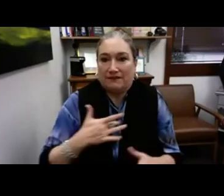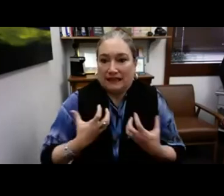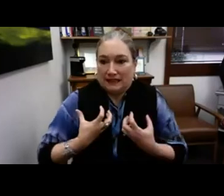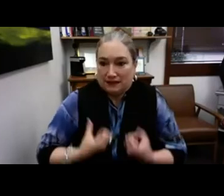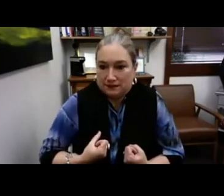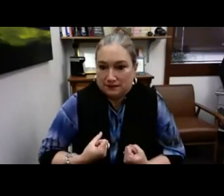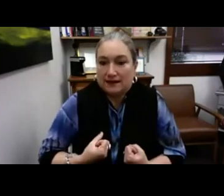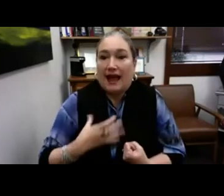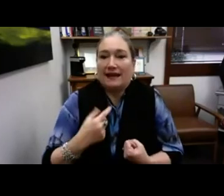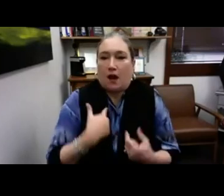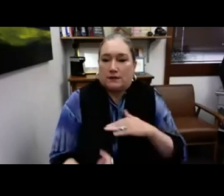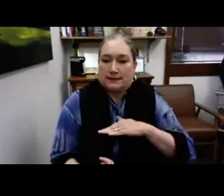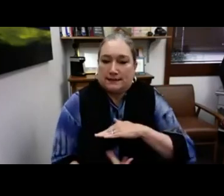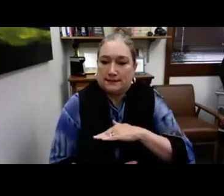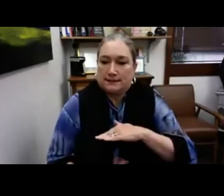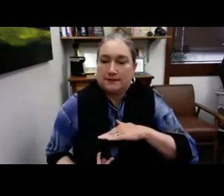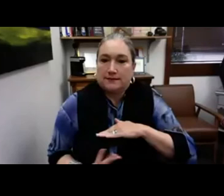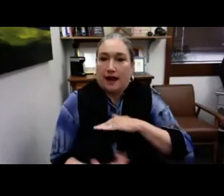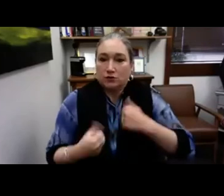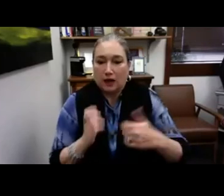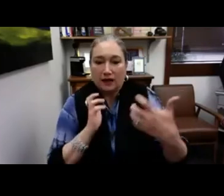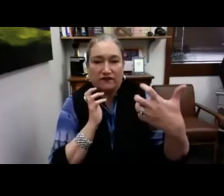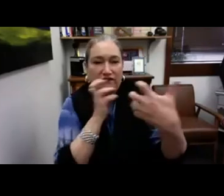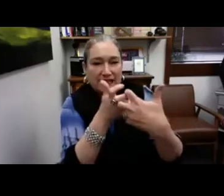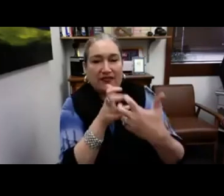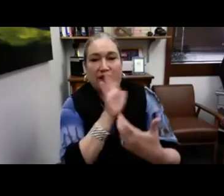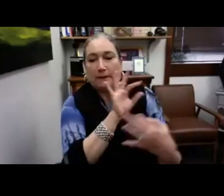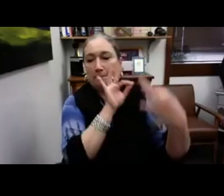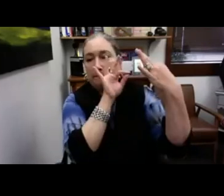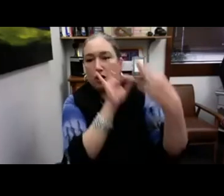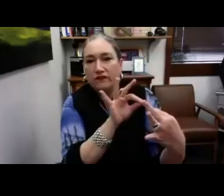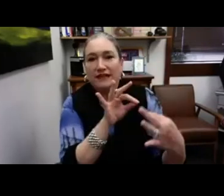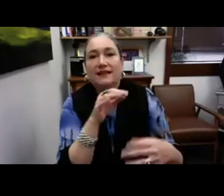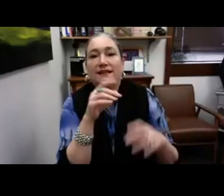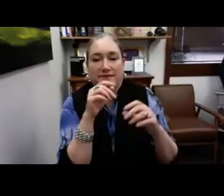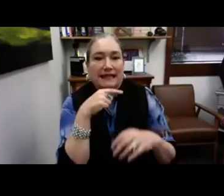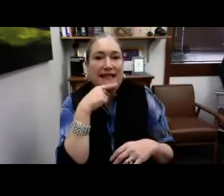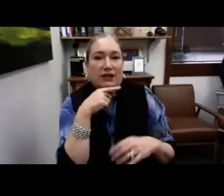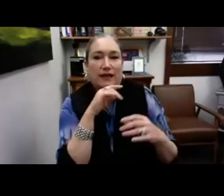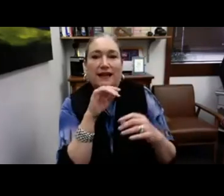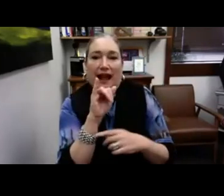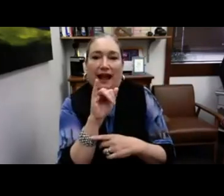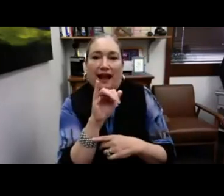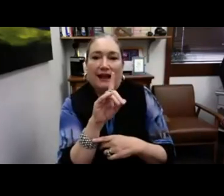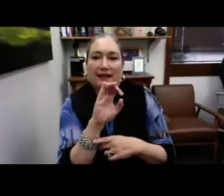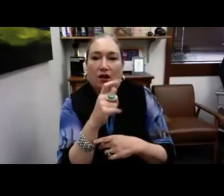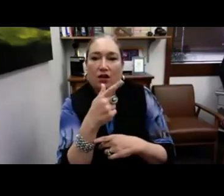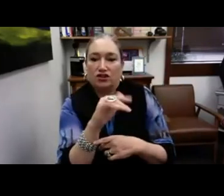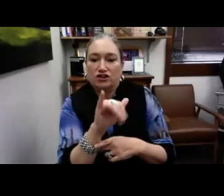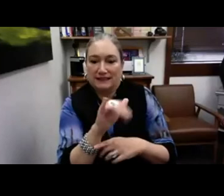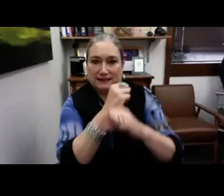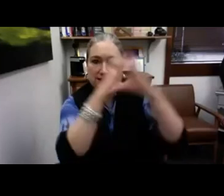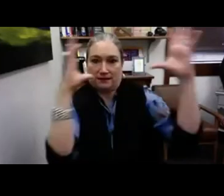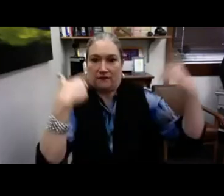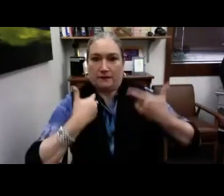own voice and I had to keep the feelings to myself. I was boiling mad and I tried to fit their perfect quote